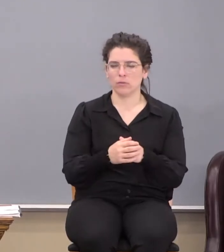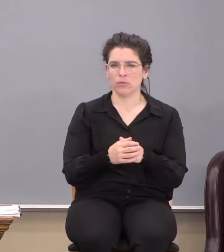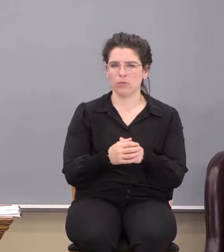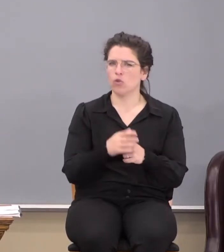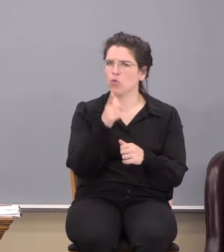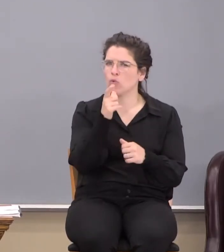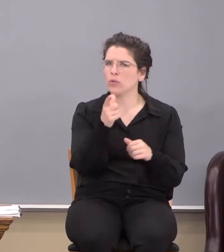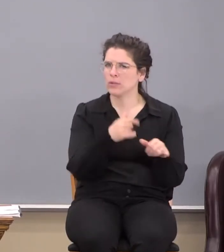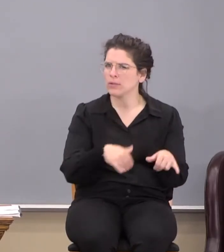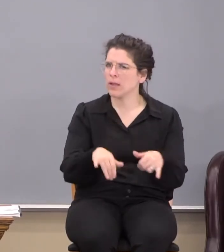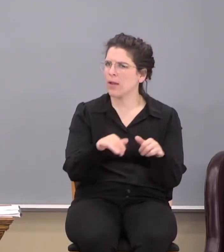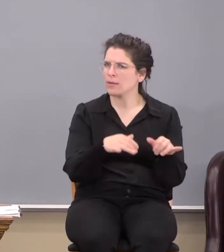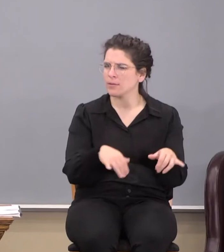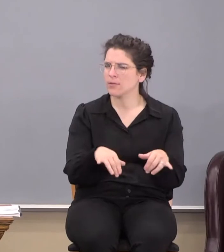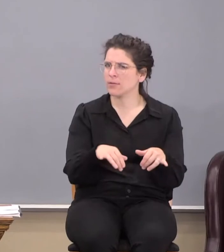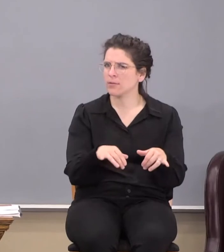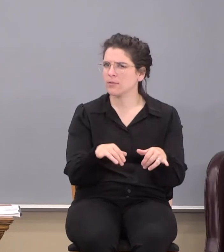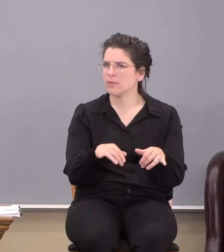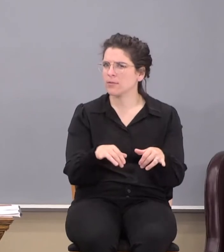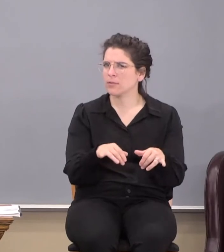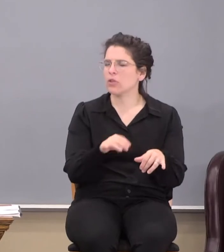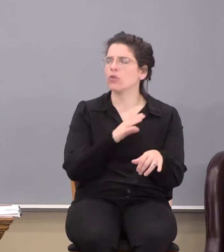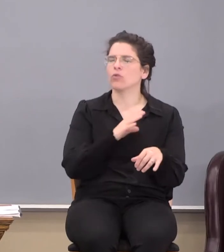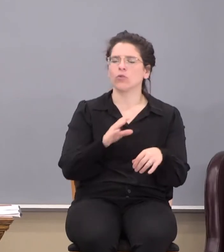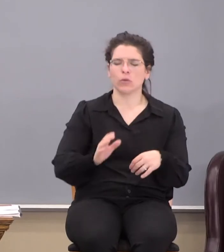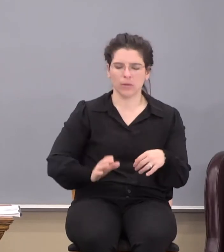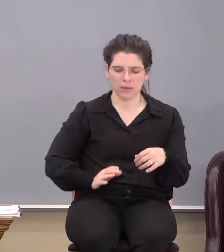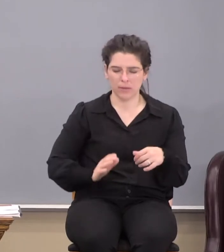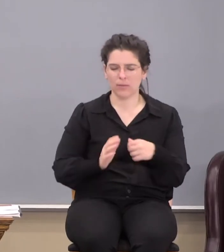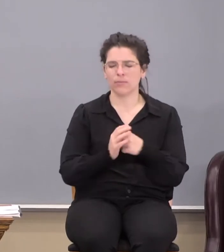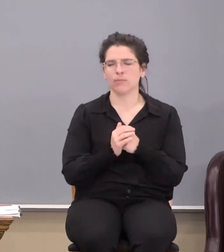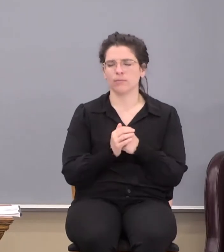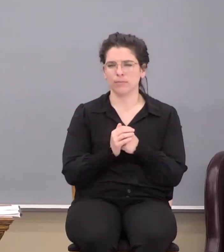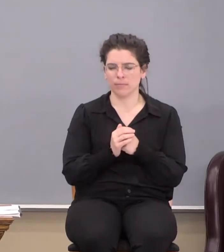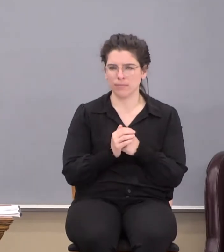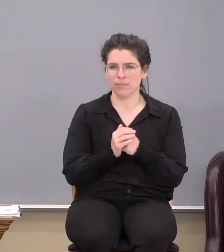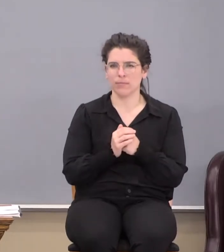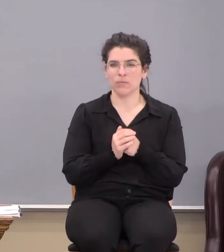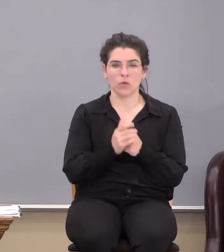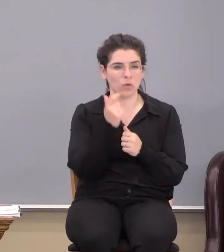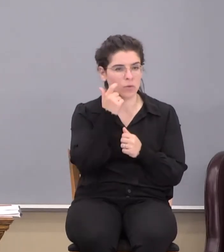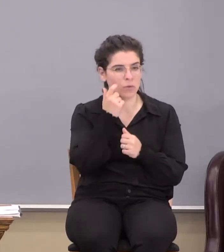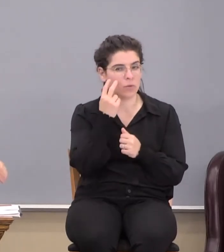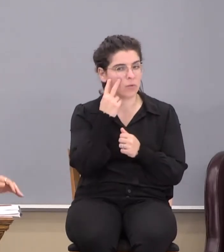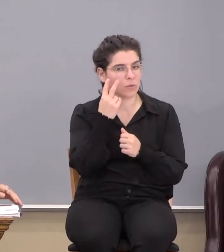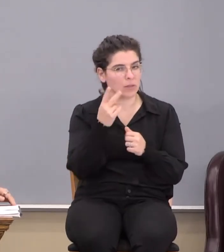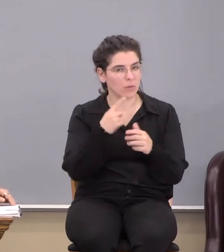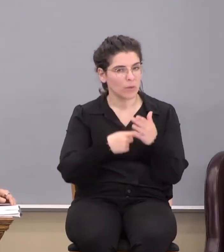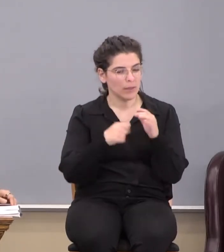Who's the standard? Christ is. Watch what he goes on to say.